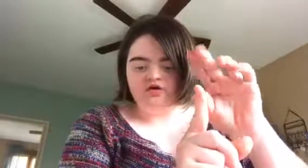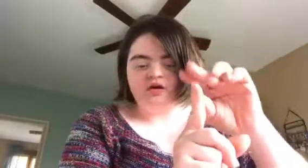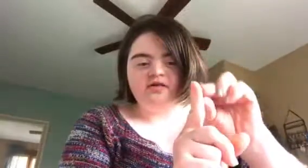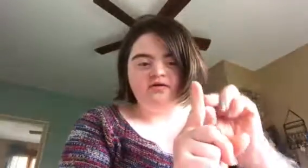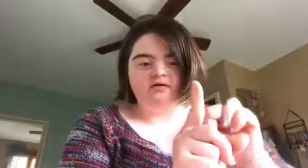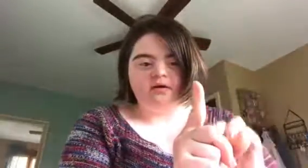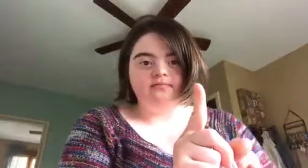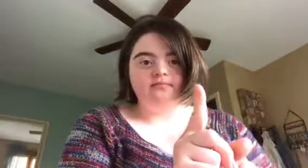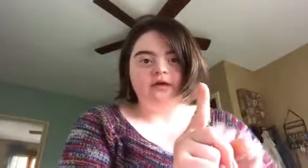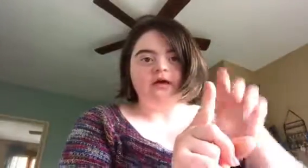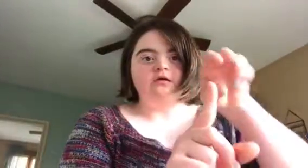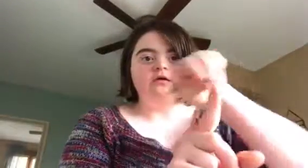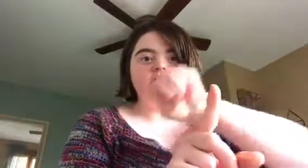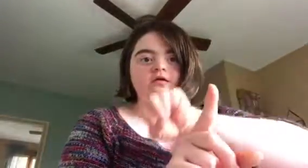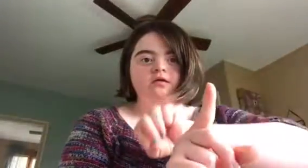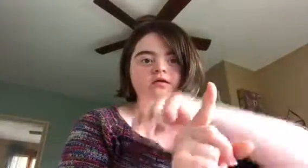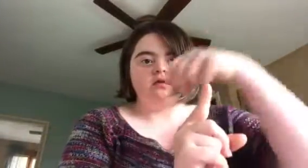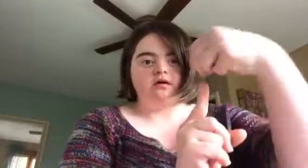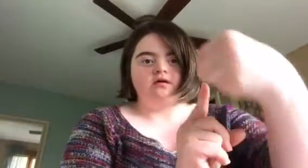these two and peel it.